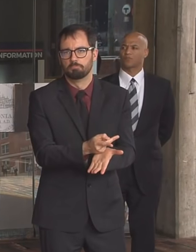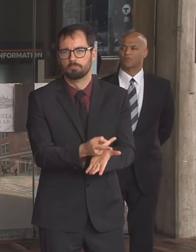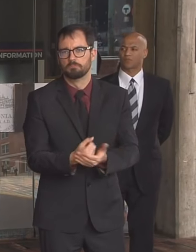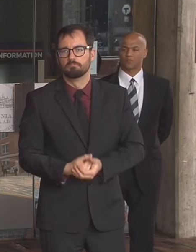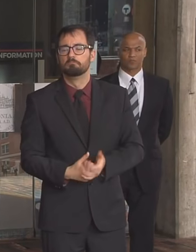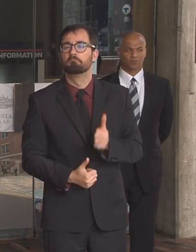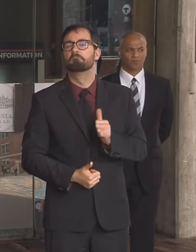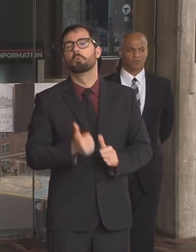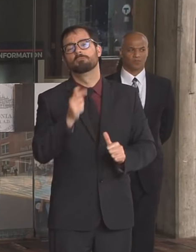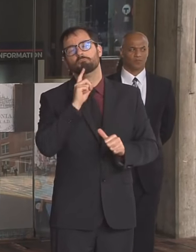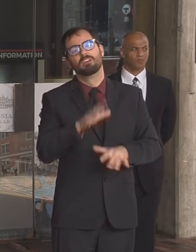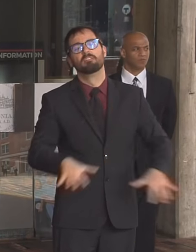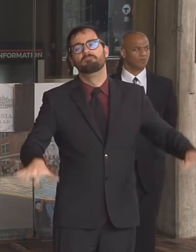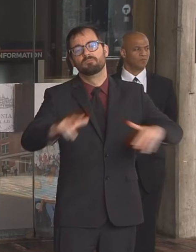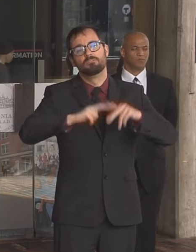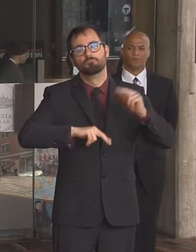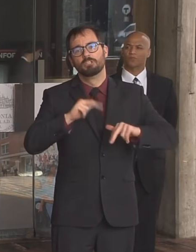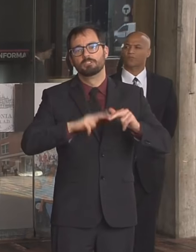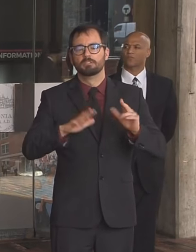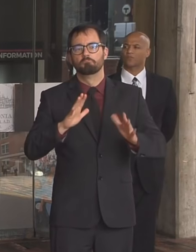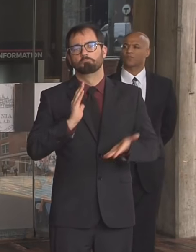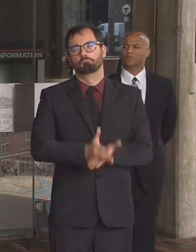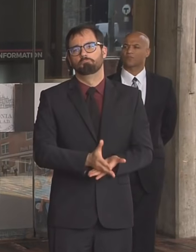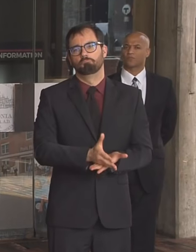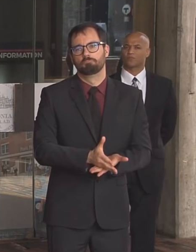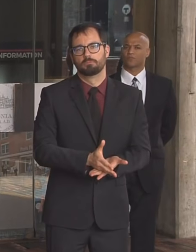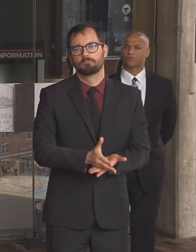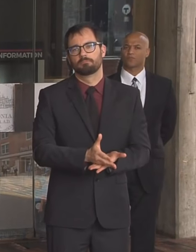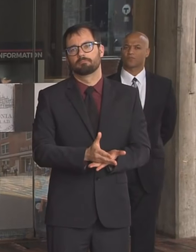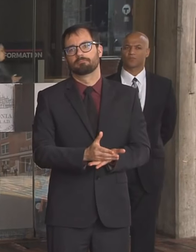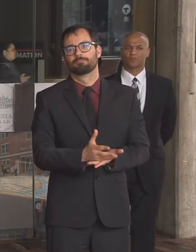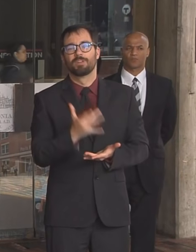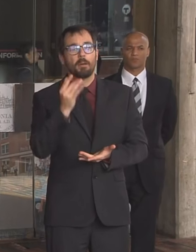people are sending people home uh to prevent the spread of the coronavirus